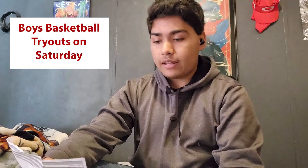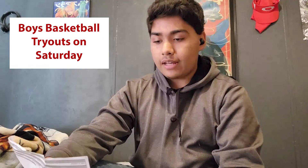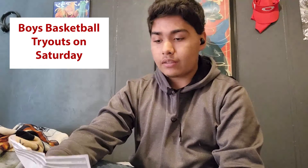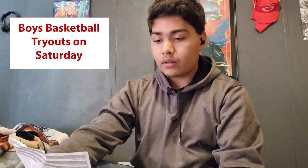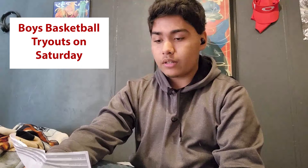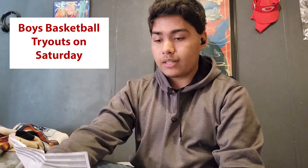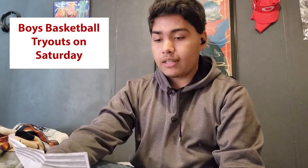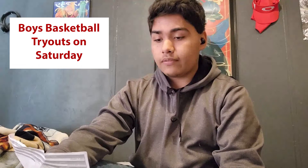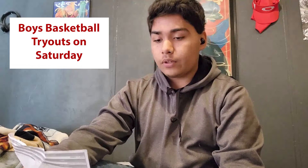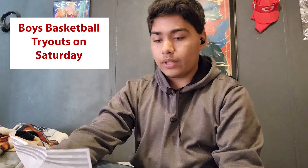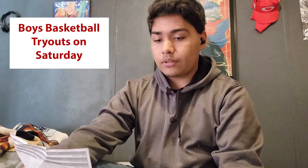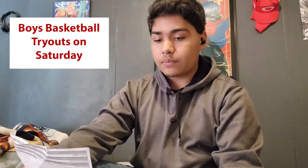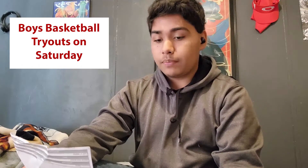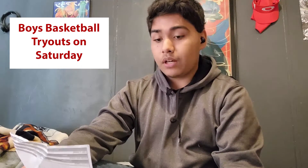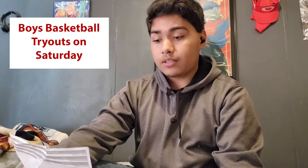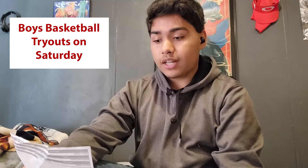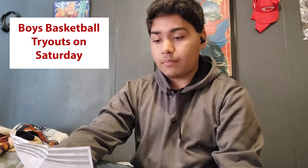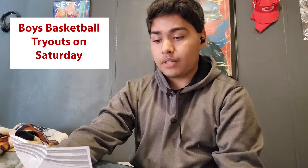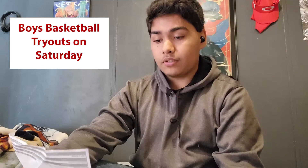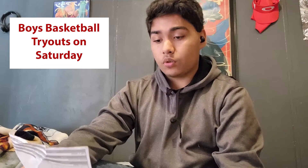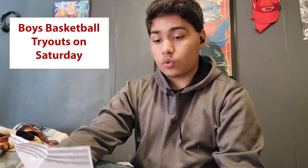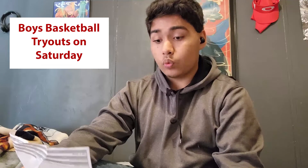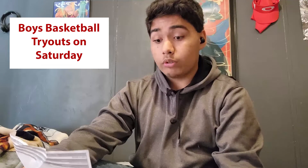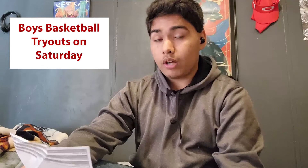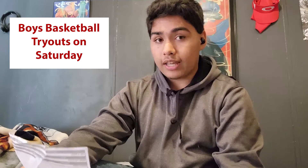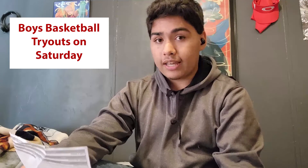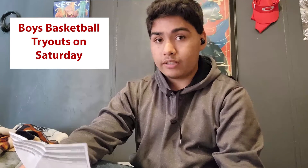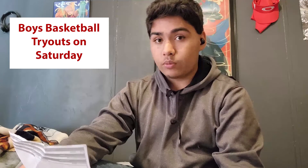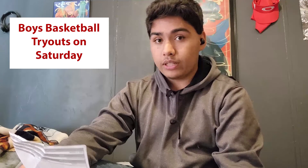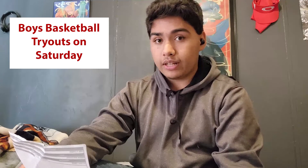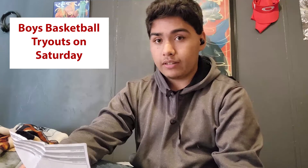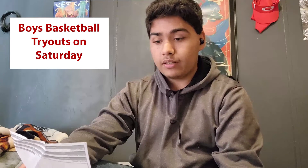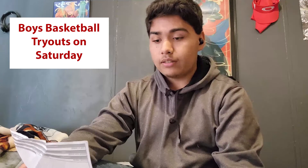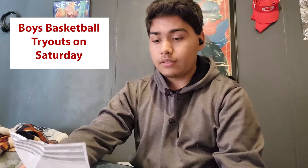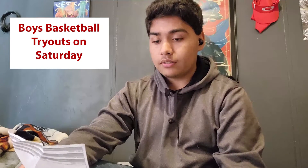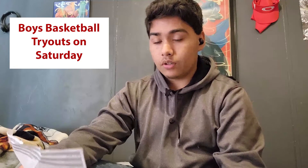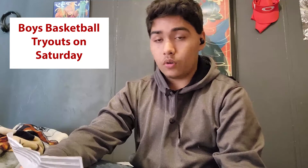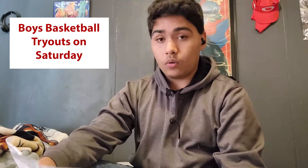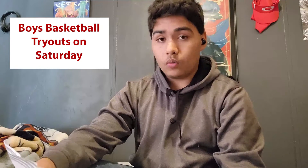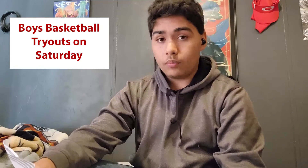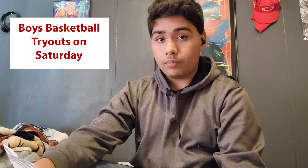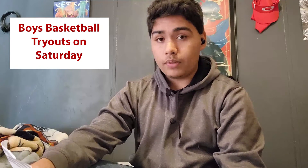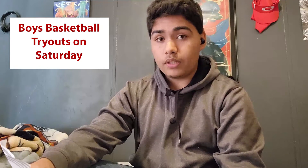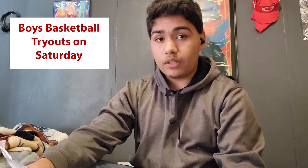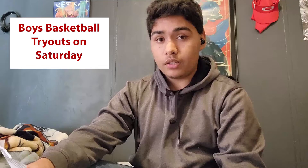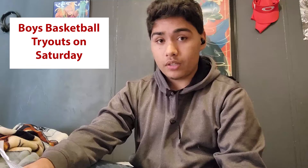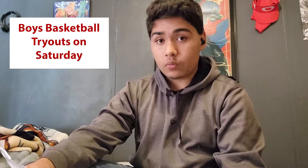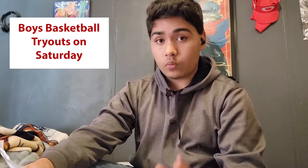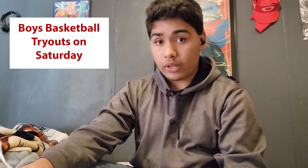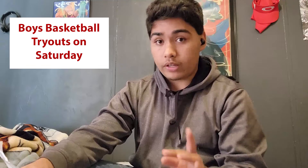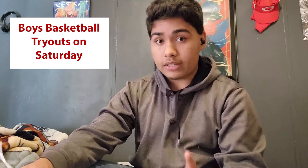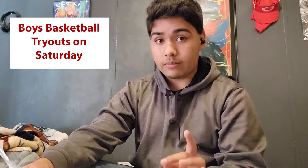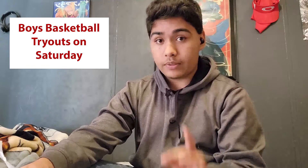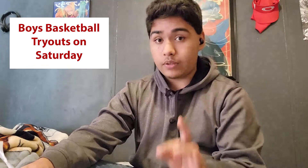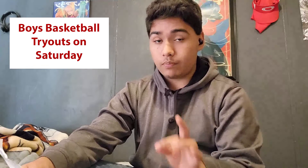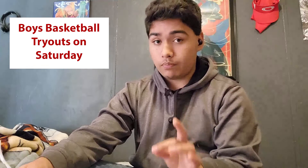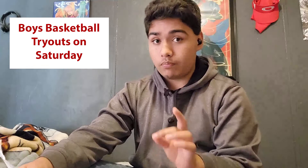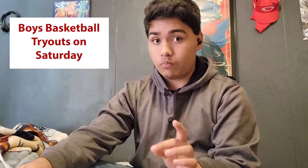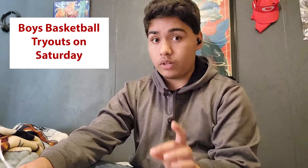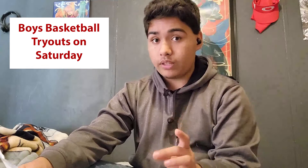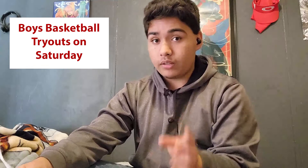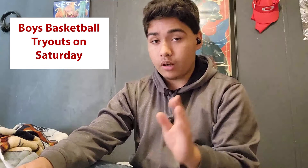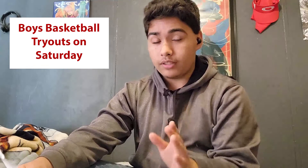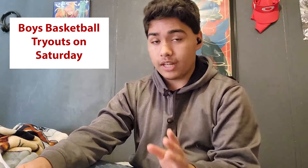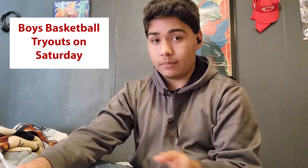Saturday at 8 30 in the Fieldhouse. Be on time because doors will lock at 8 29. So be like, be